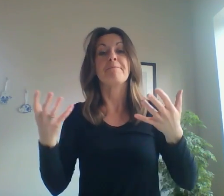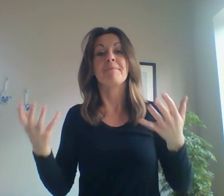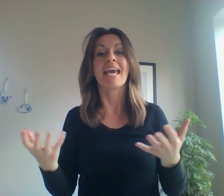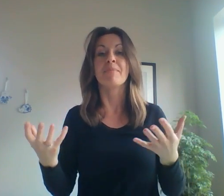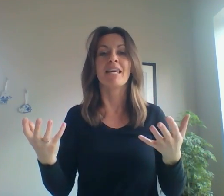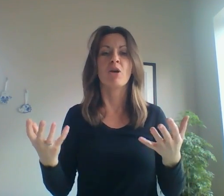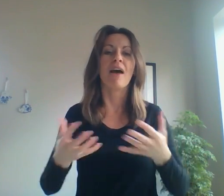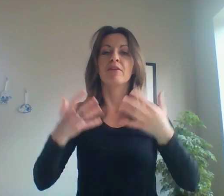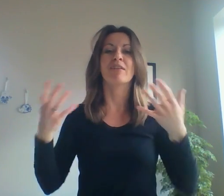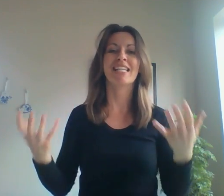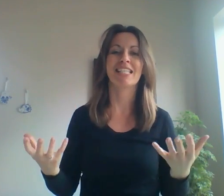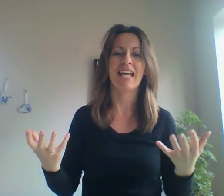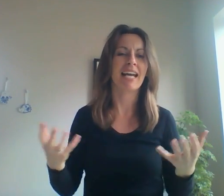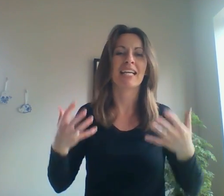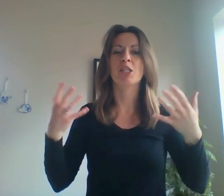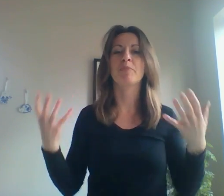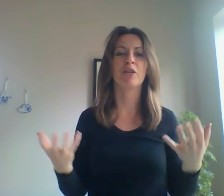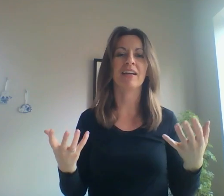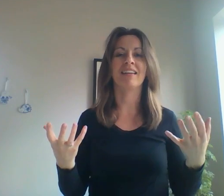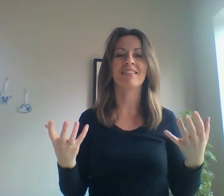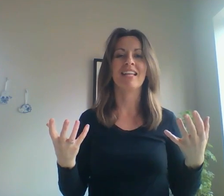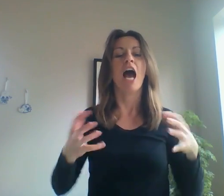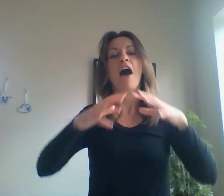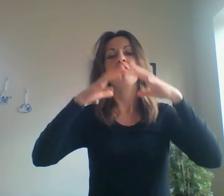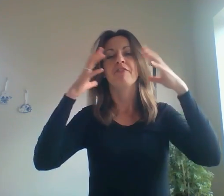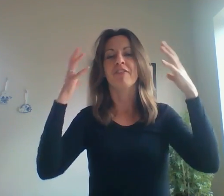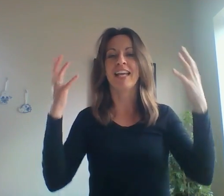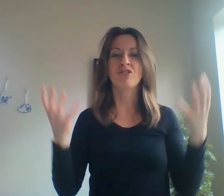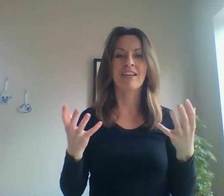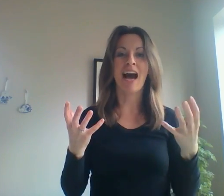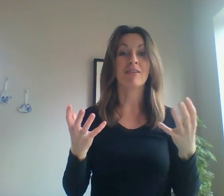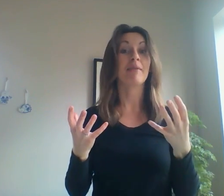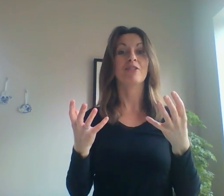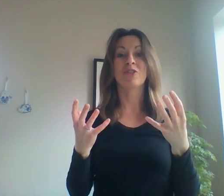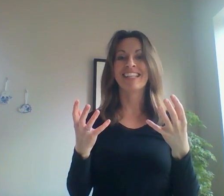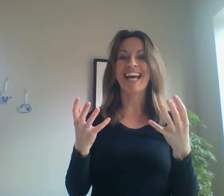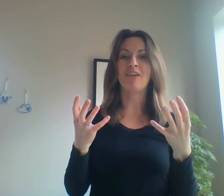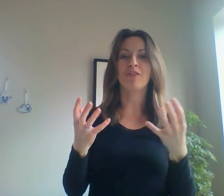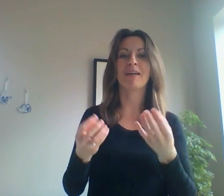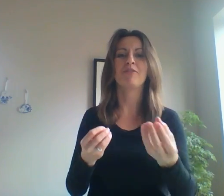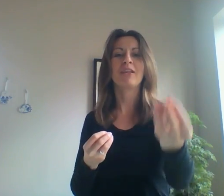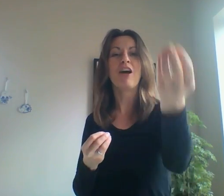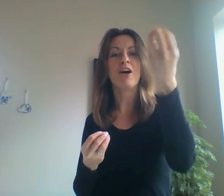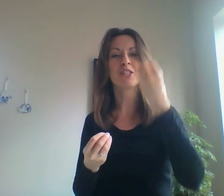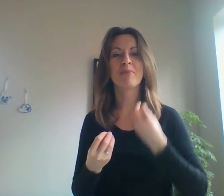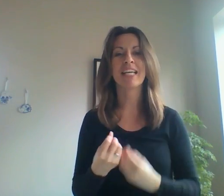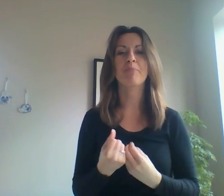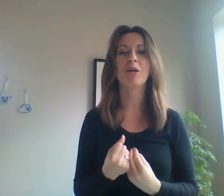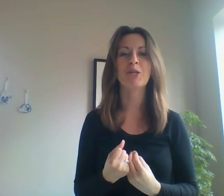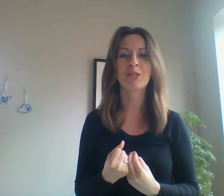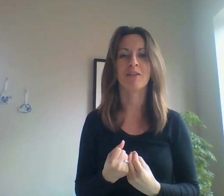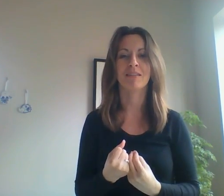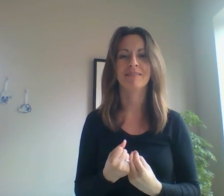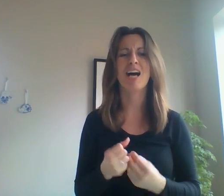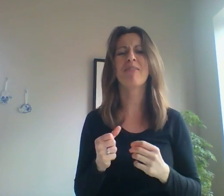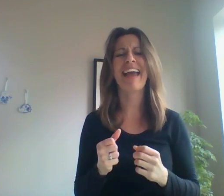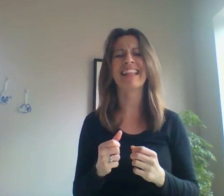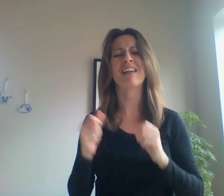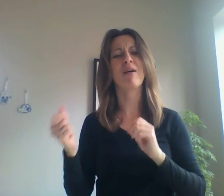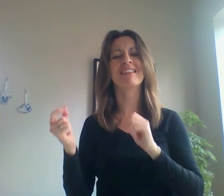Maybe you have a reason. You had an experience. Flesh it out. Imagery is helpful. But if you can also make it personal. Okay. That one